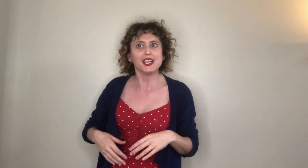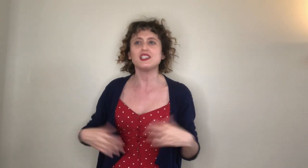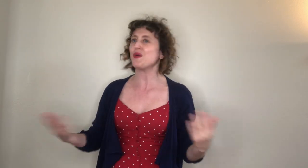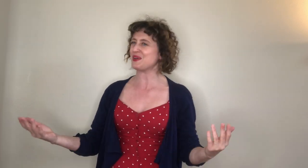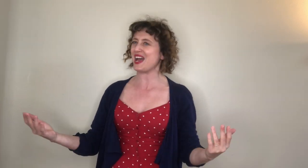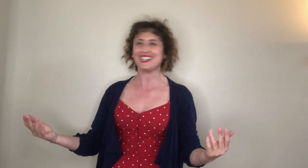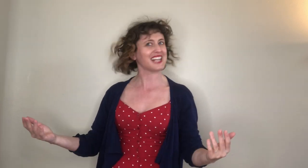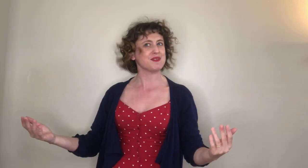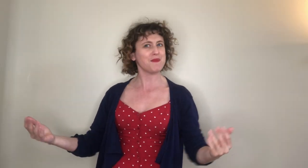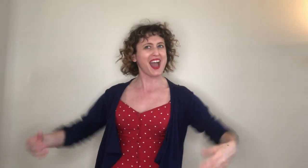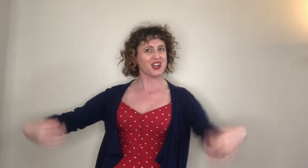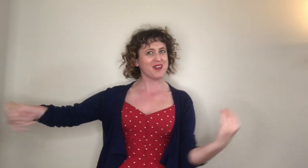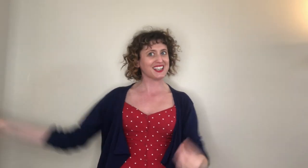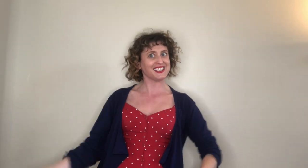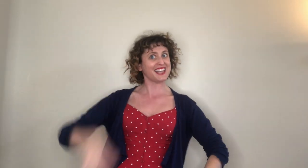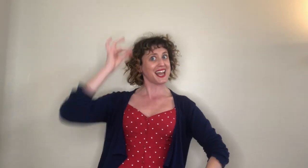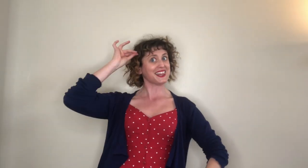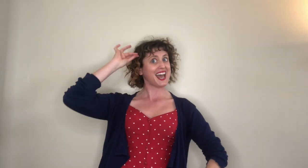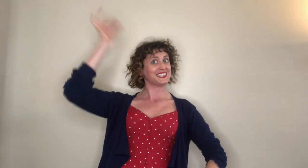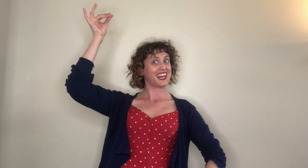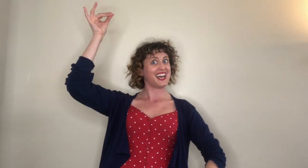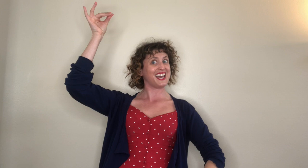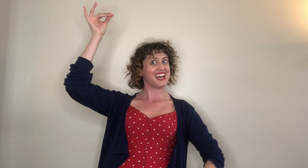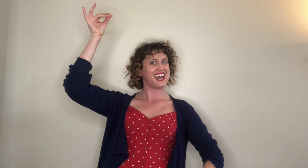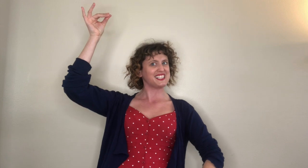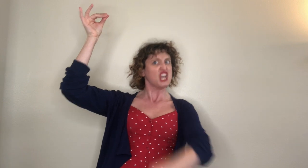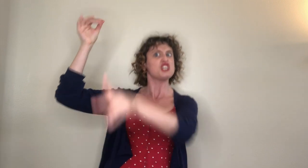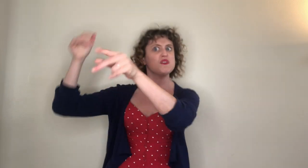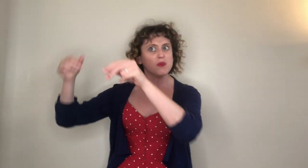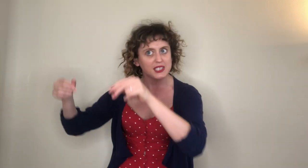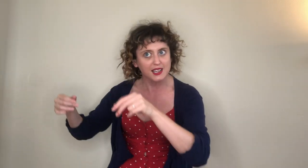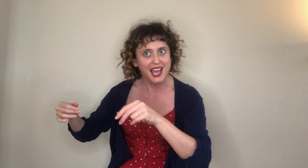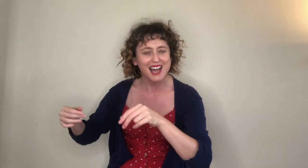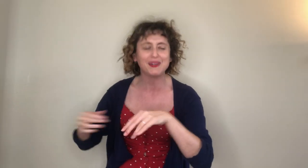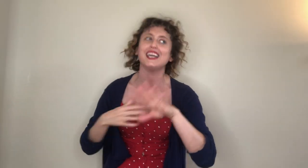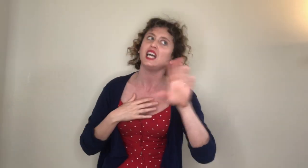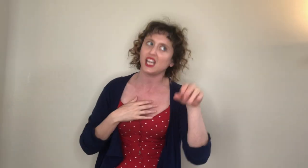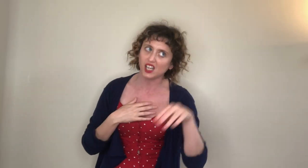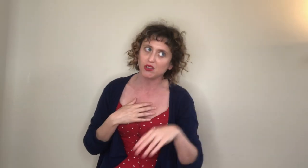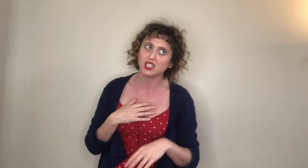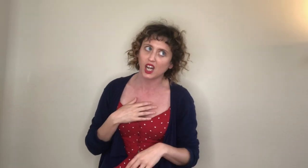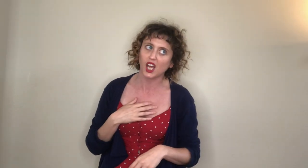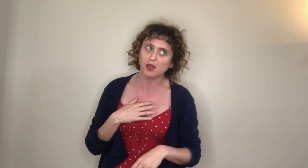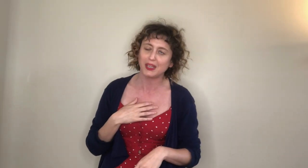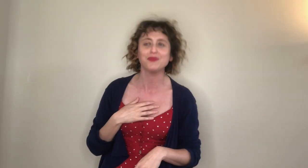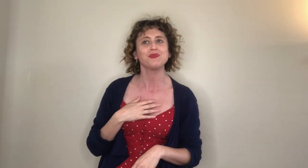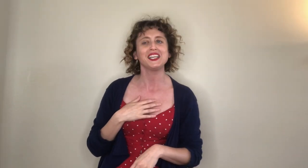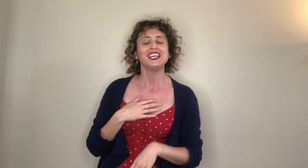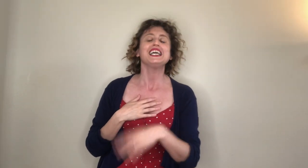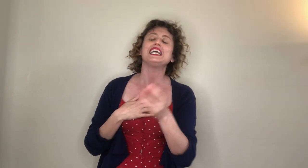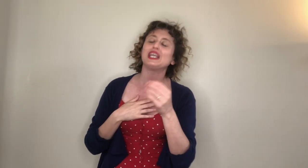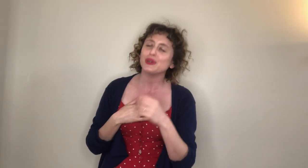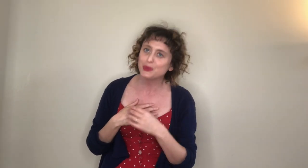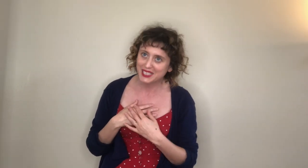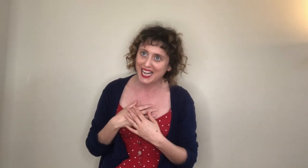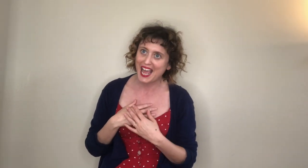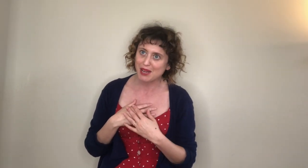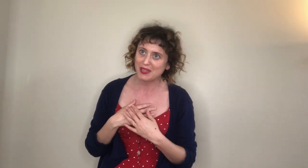is knowing when it's time to pack your bags and fight. That's it! You know what's gonna happen. I know what's gonna happen. Here's what's gonna happen.